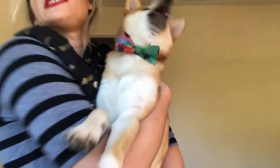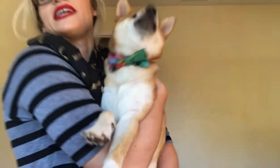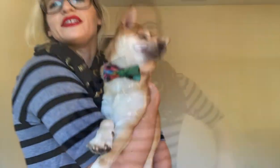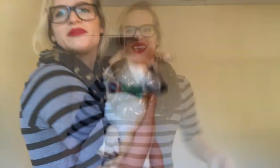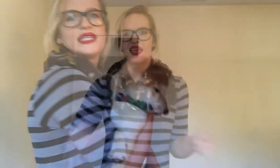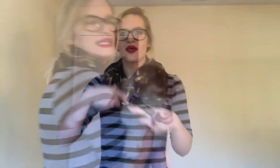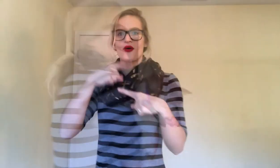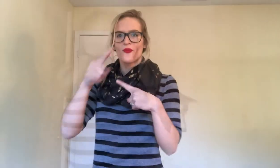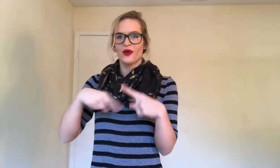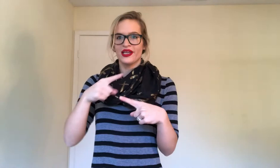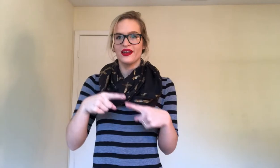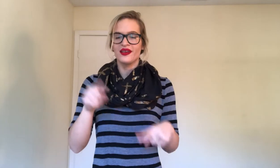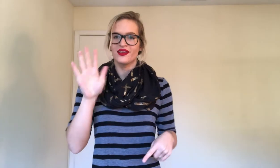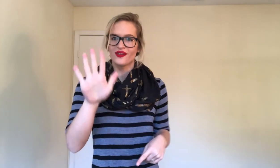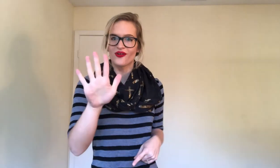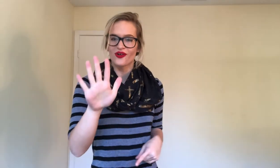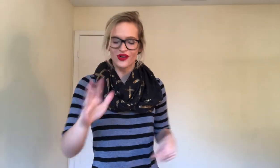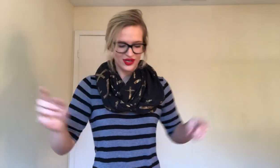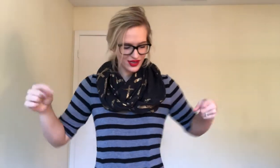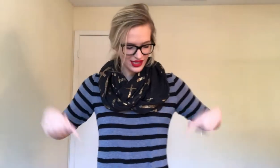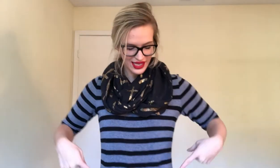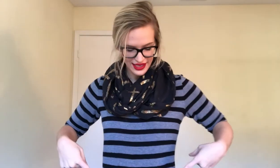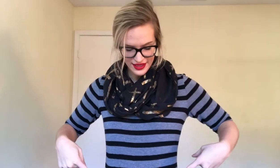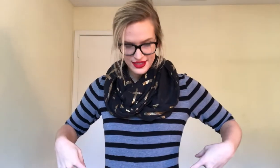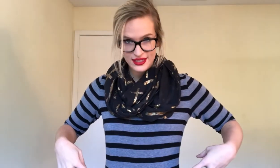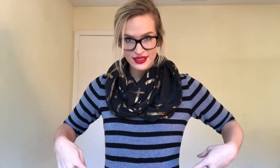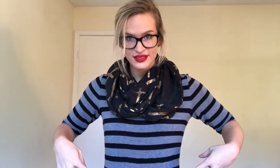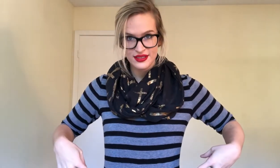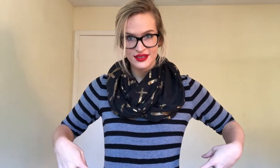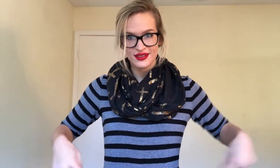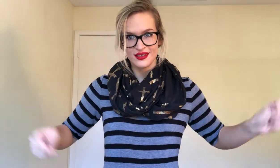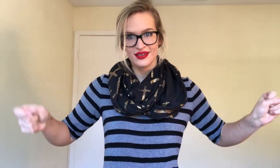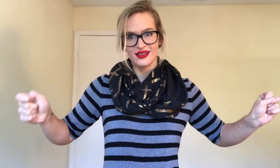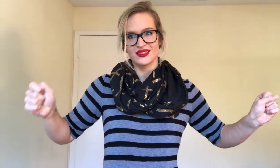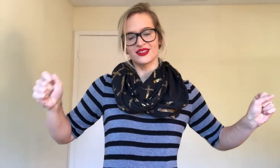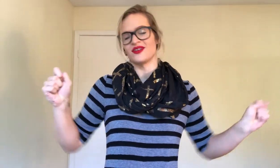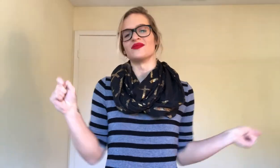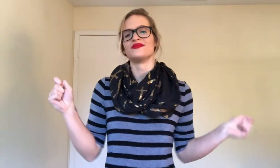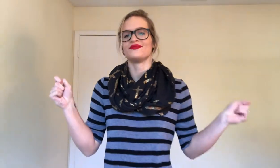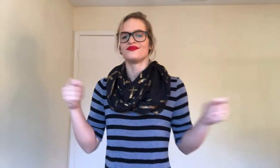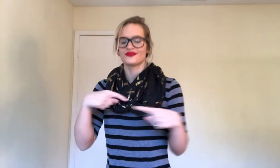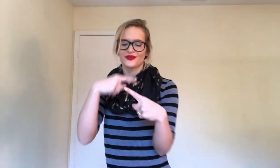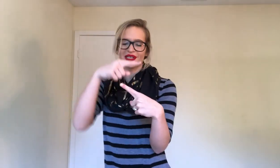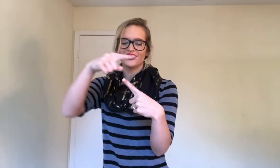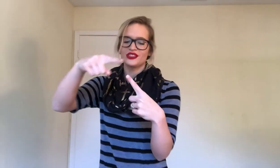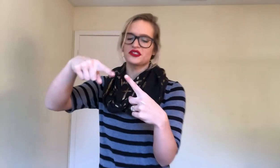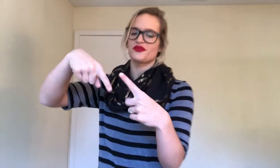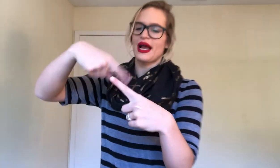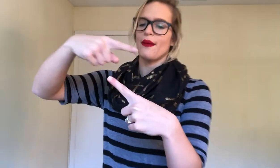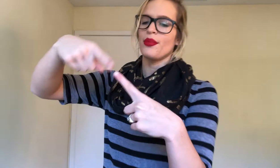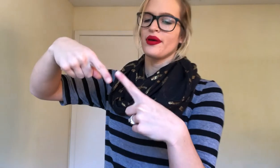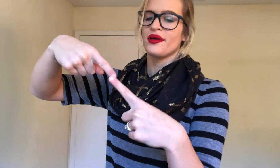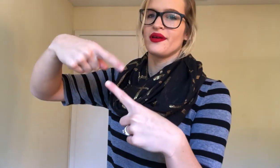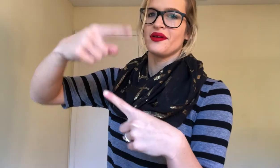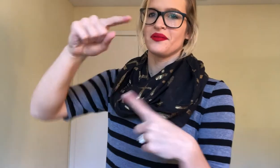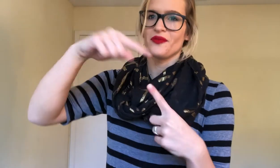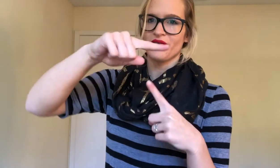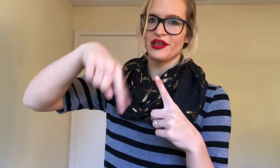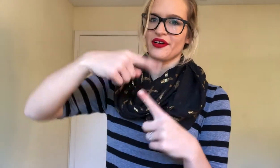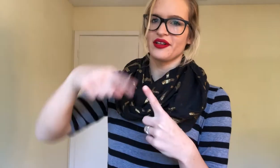she hates me. When your legs, so when you just wrap one finger on